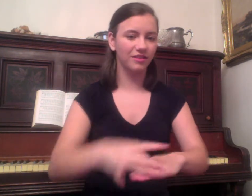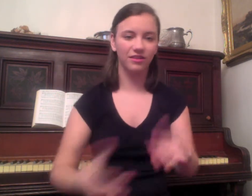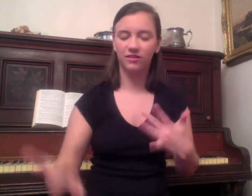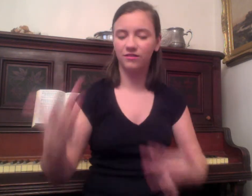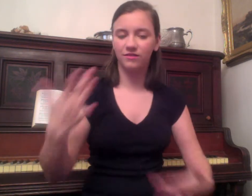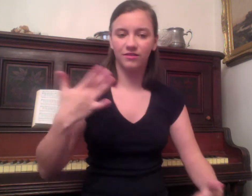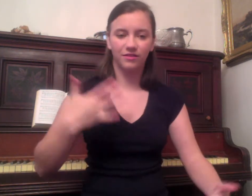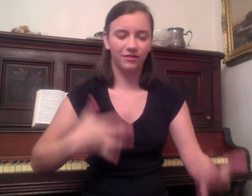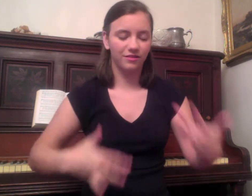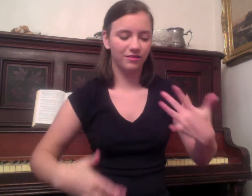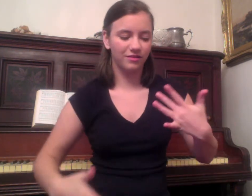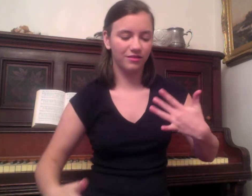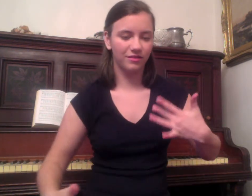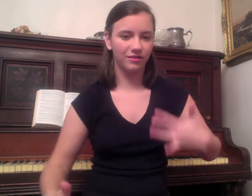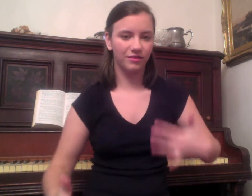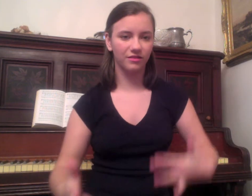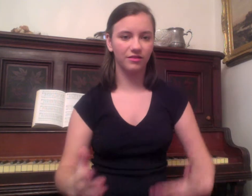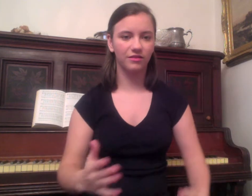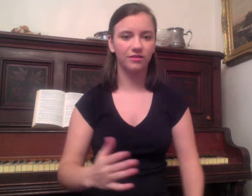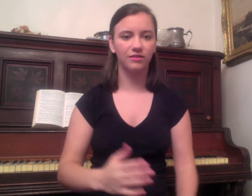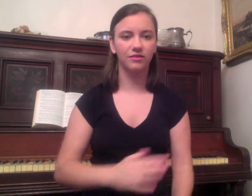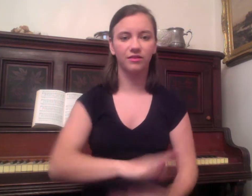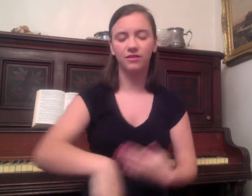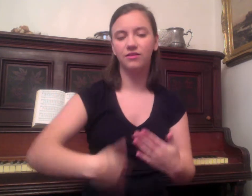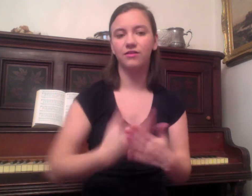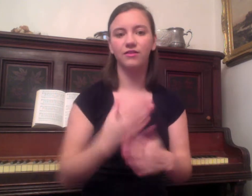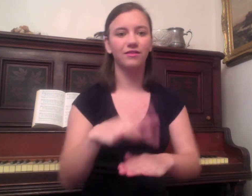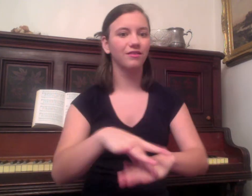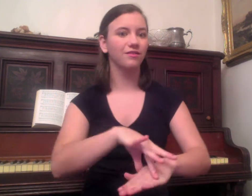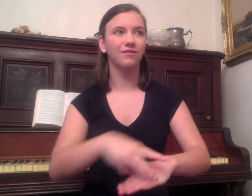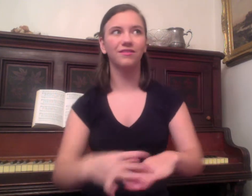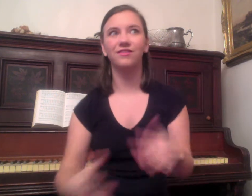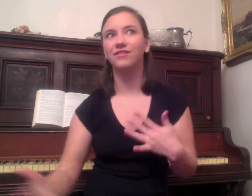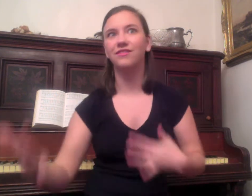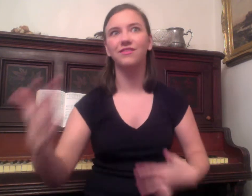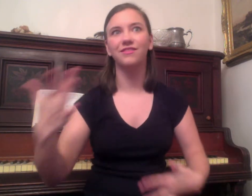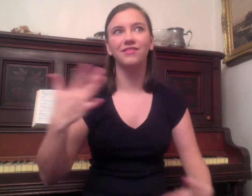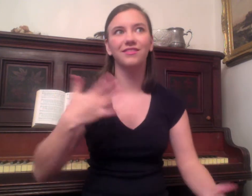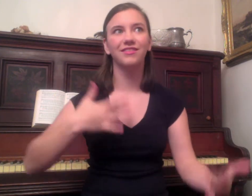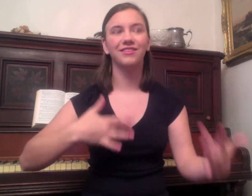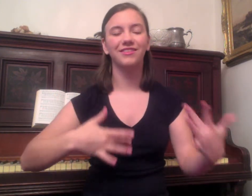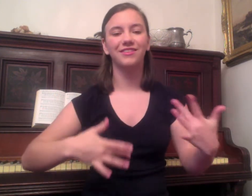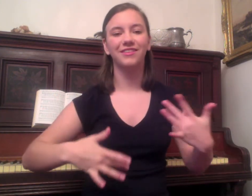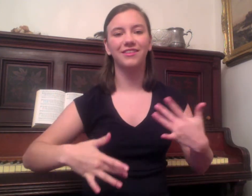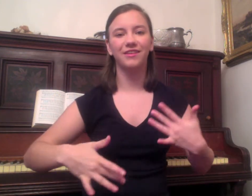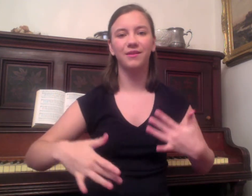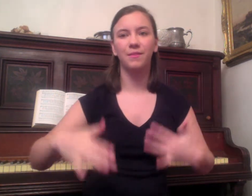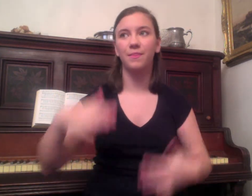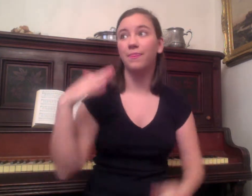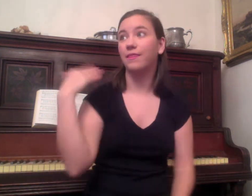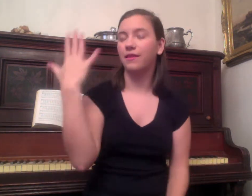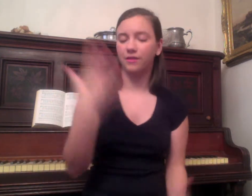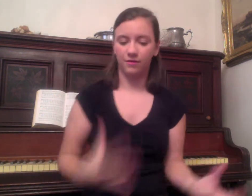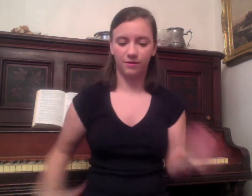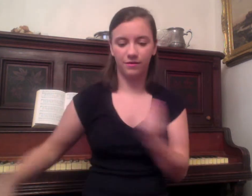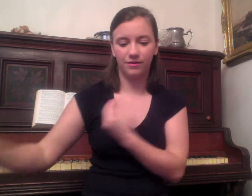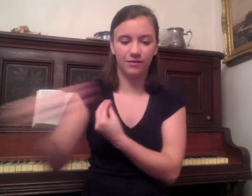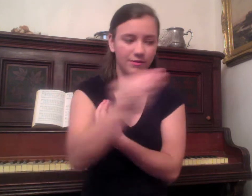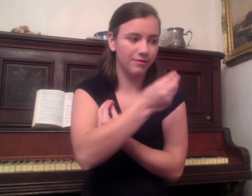earth rejoice, all the earth rejoice. He wraps